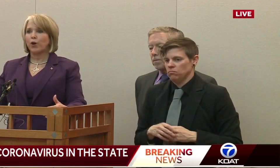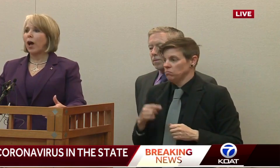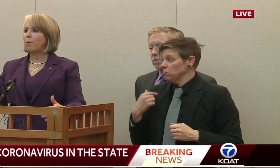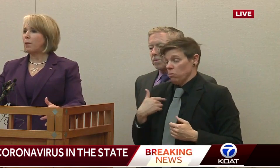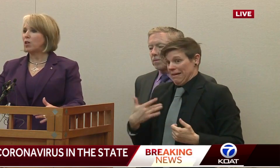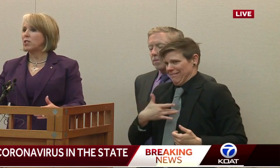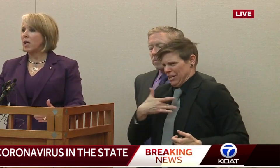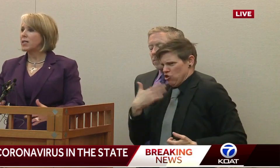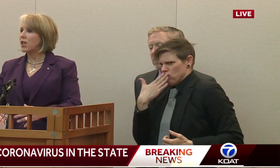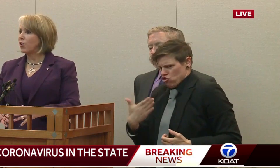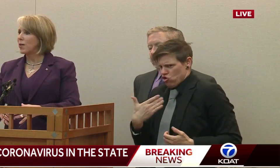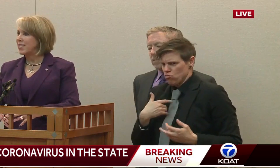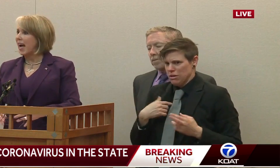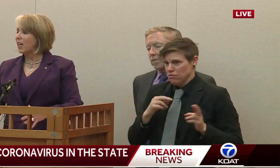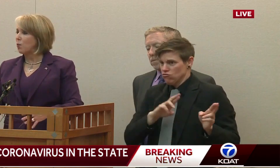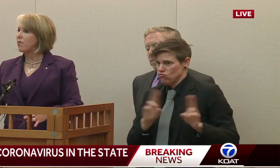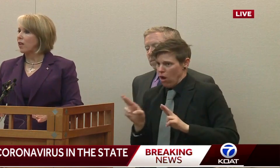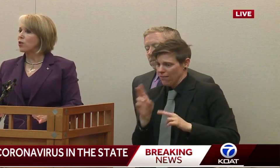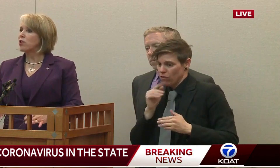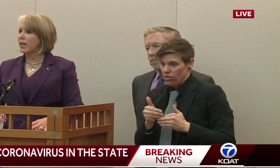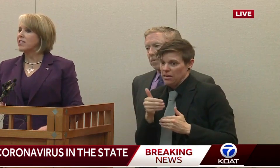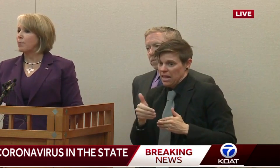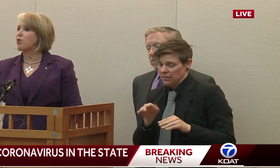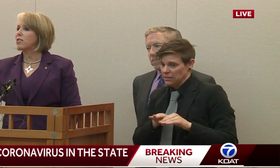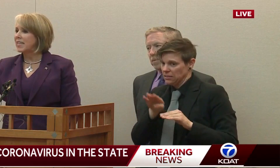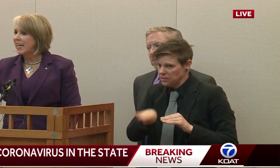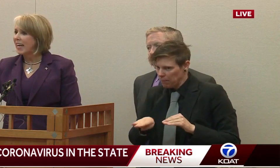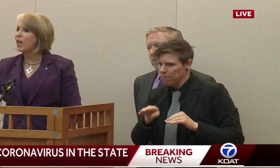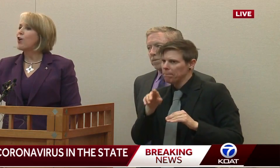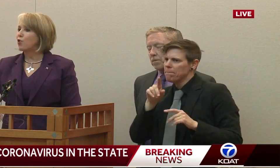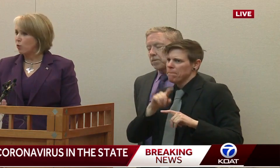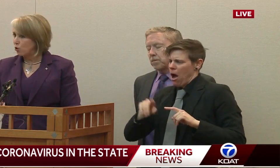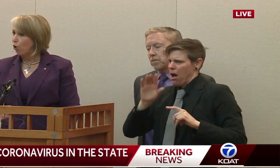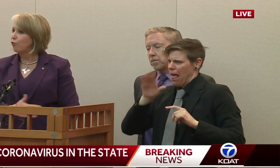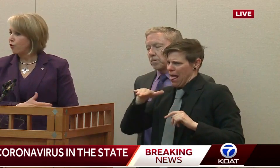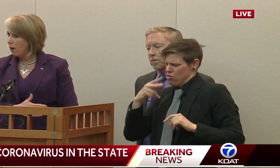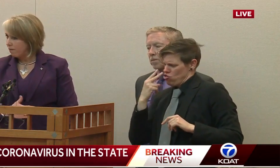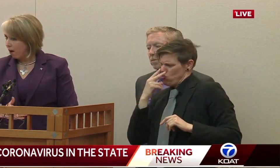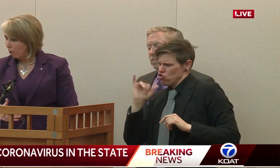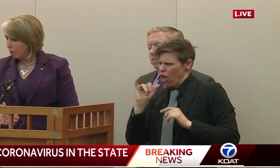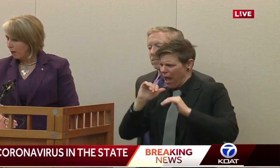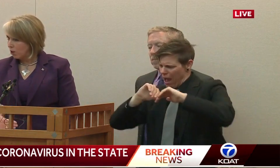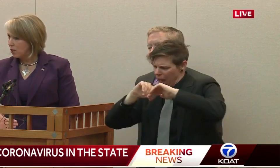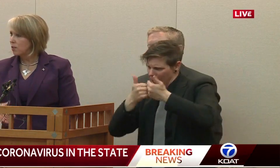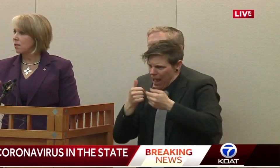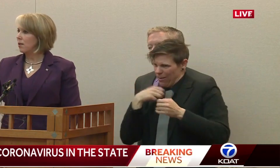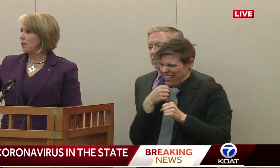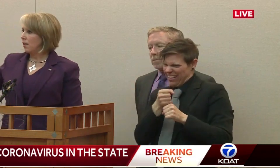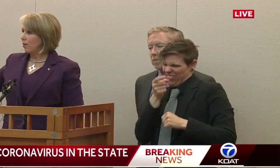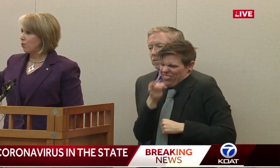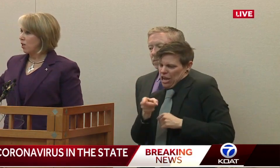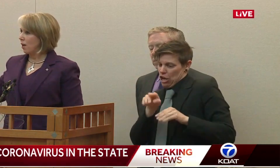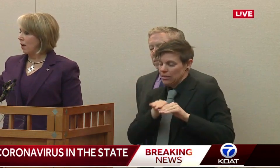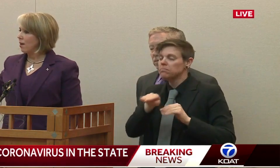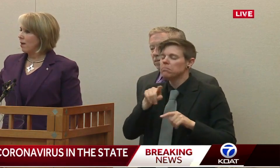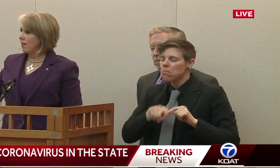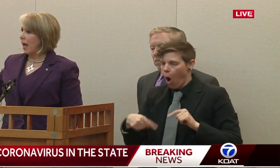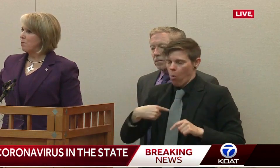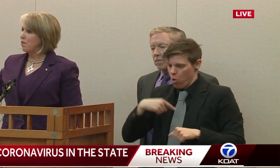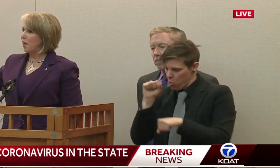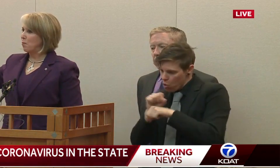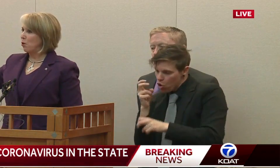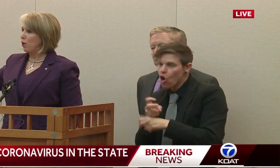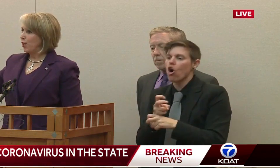We are not prepared today to tell you exactly what that looks like, except you're seeing the results of our preparedness. You're seeing